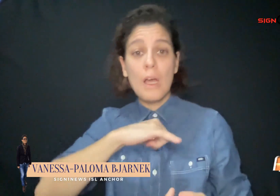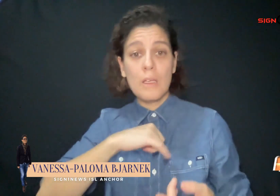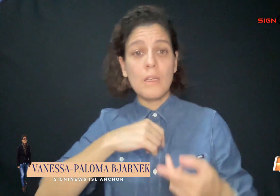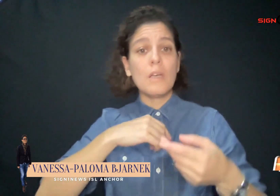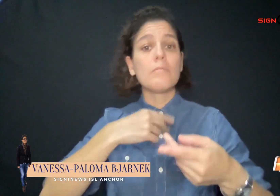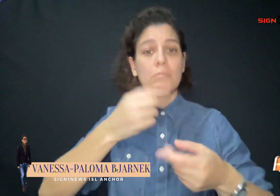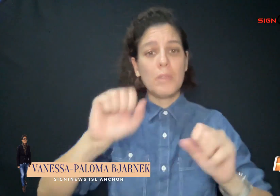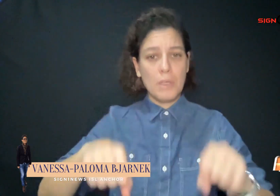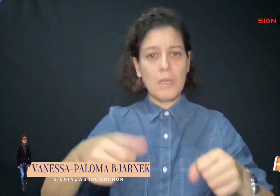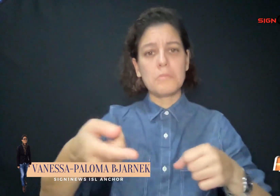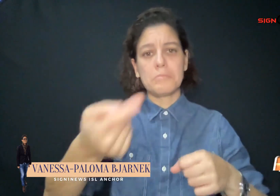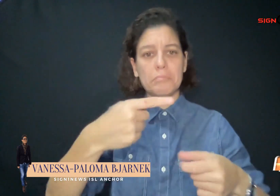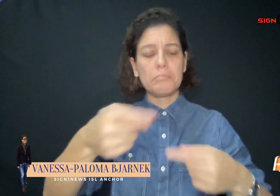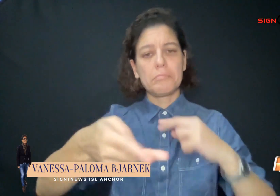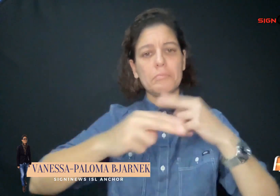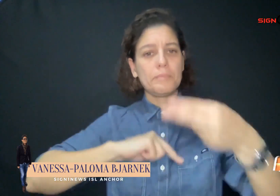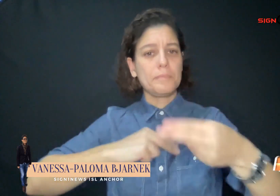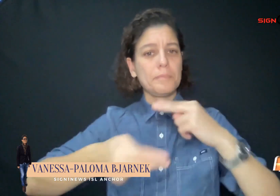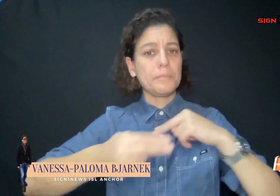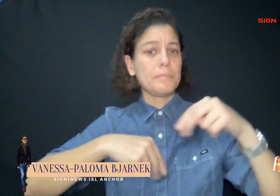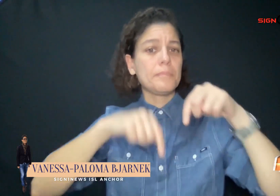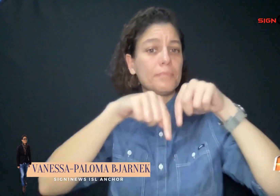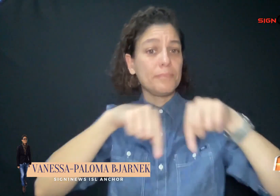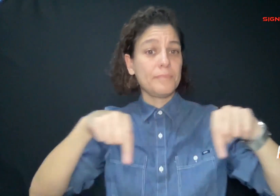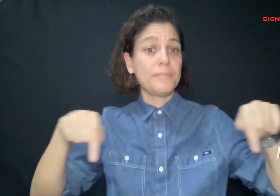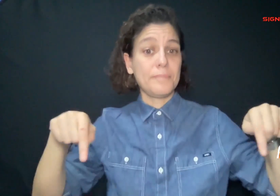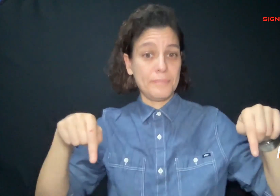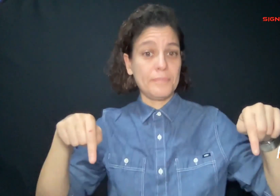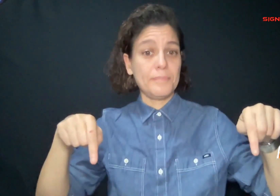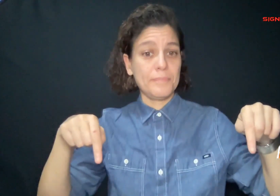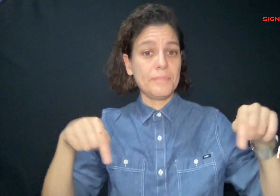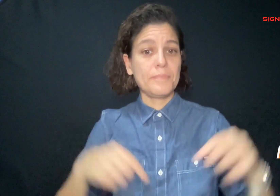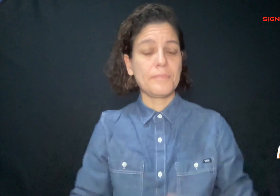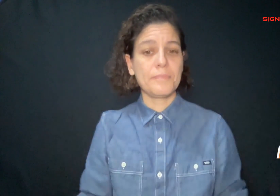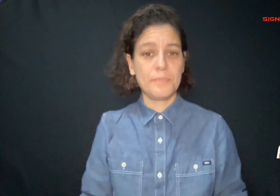If you post an interesting comment about this update we may add it at the bottom of the screen.